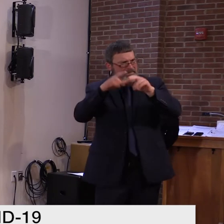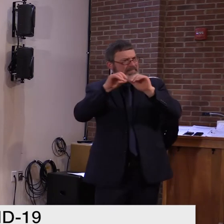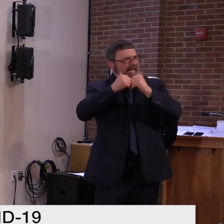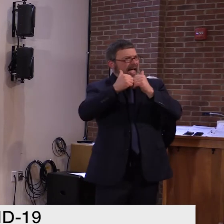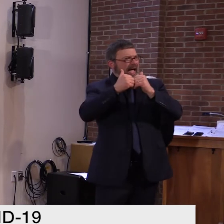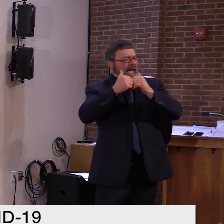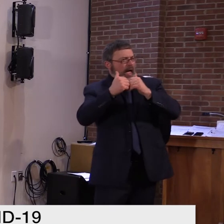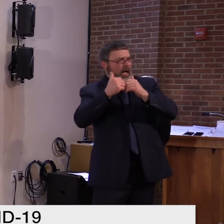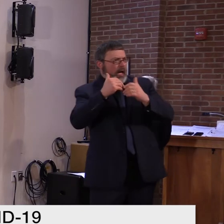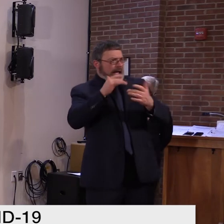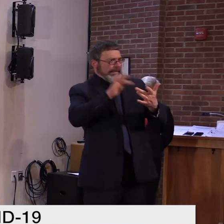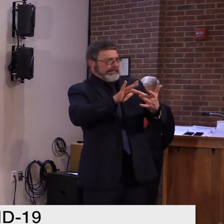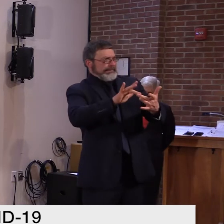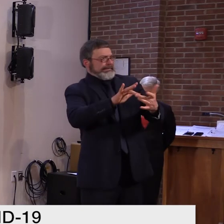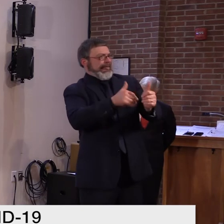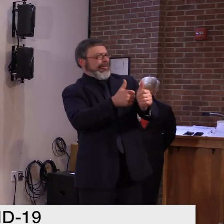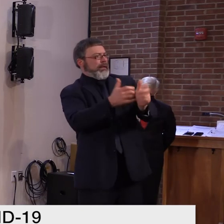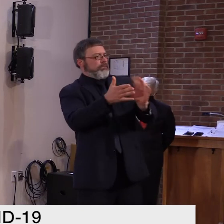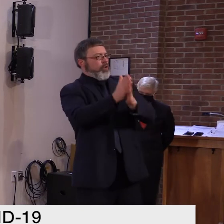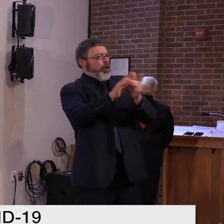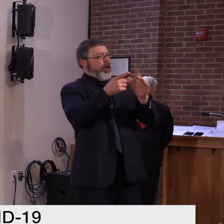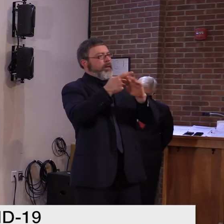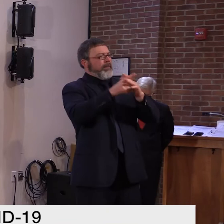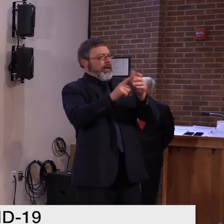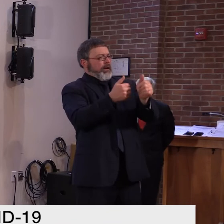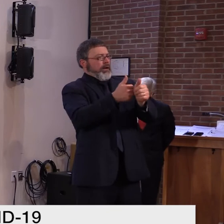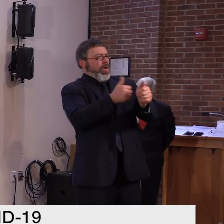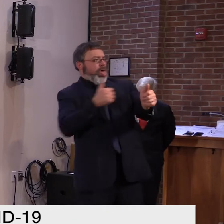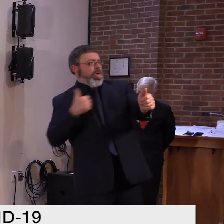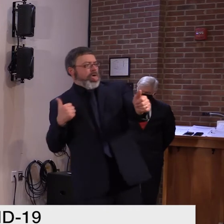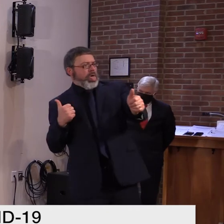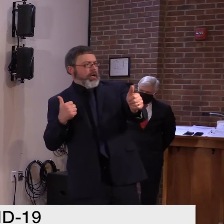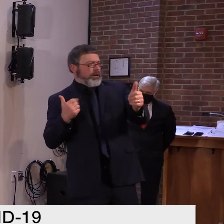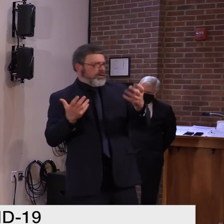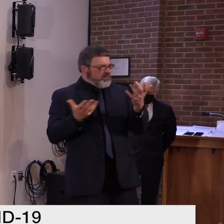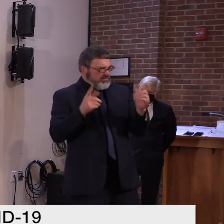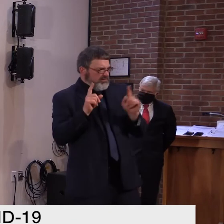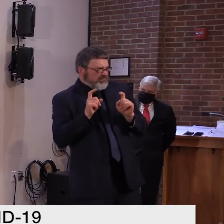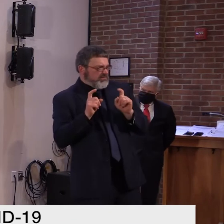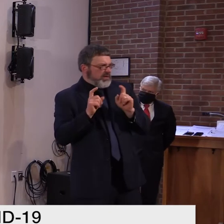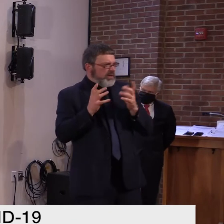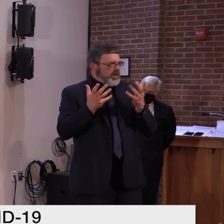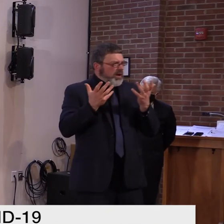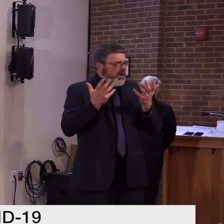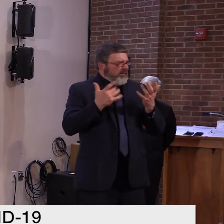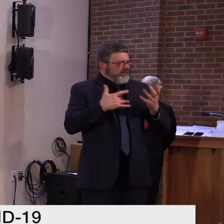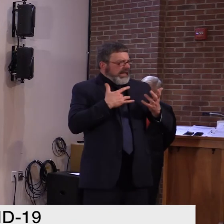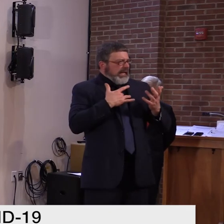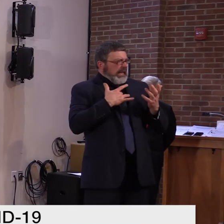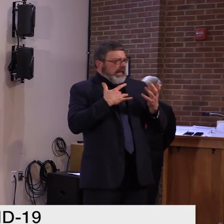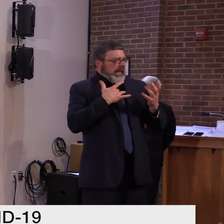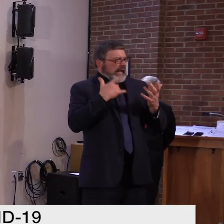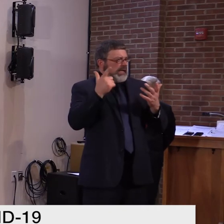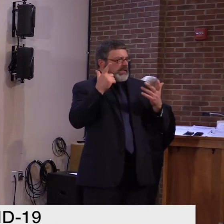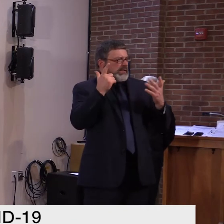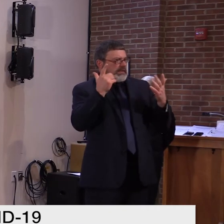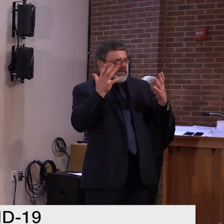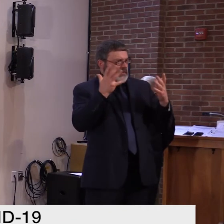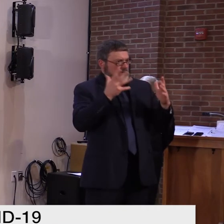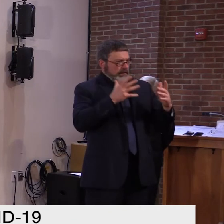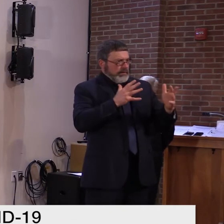undergo your own separate, um, contact tracing effort. Uh, Dr. Levine.